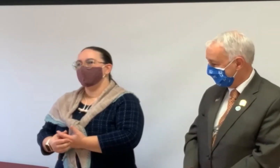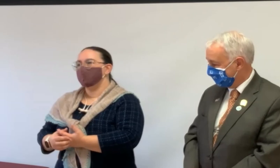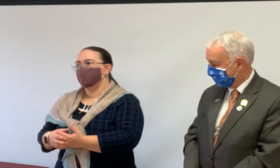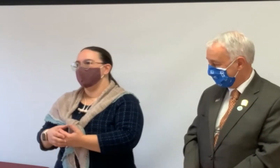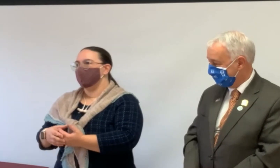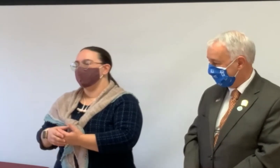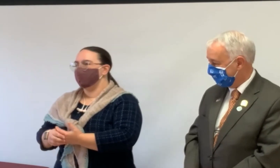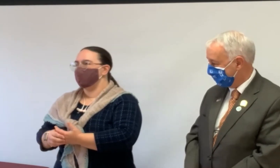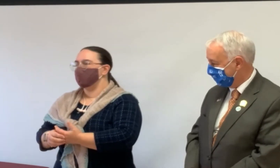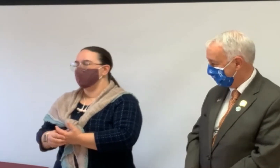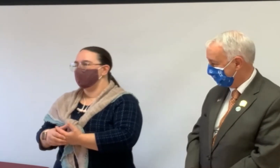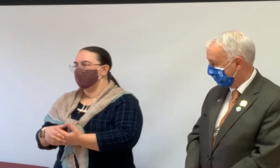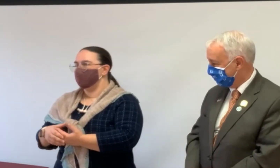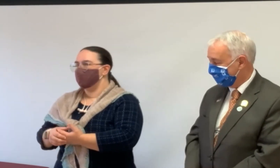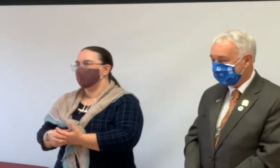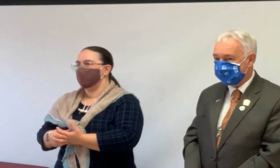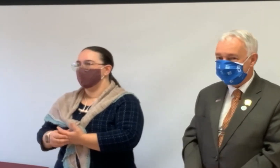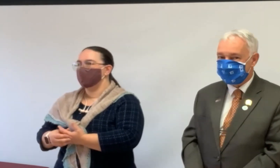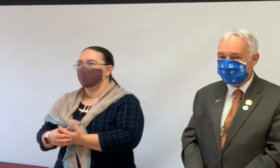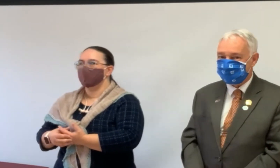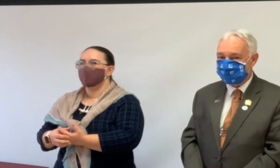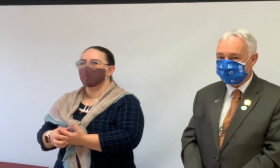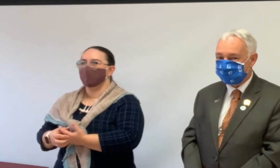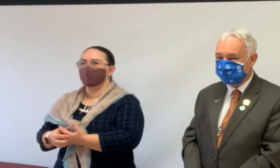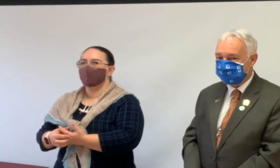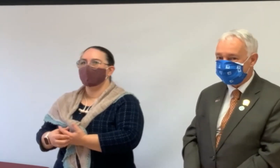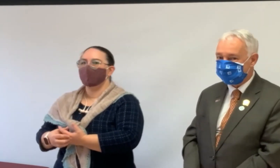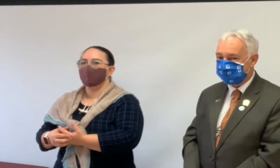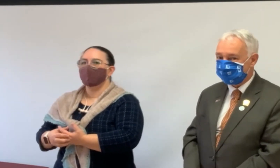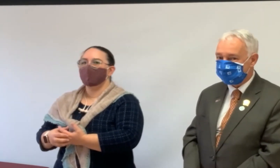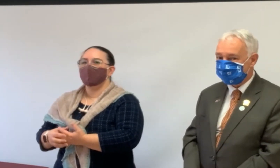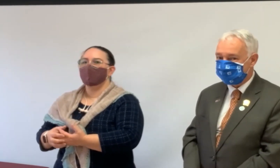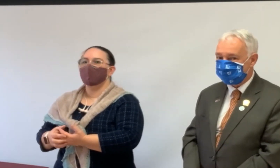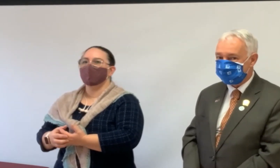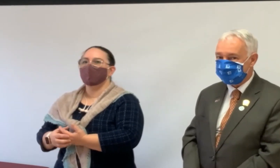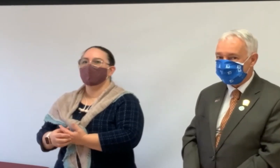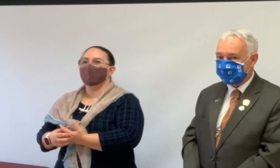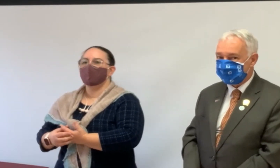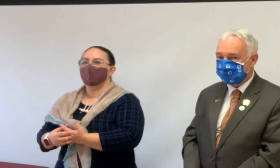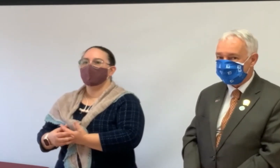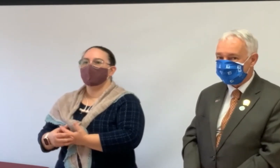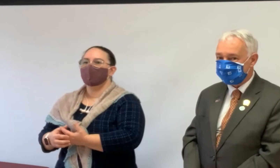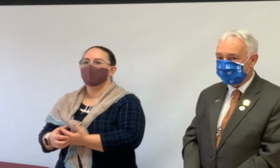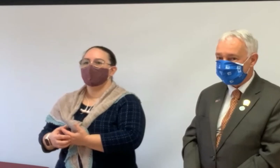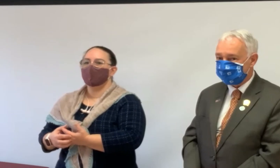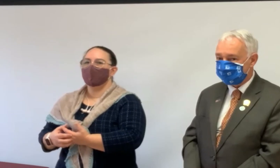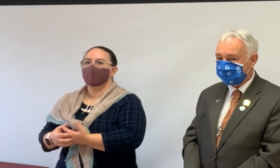in real estate, unfortunately, most agents, um, who are not.